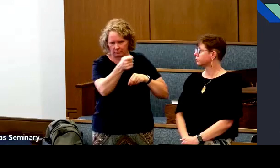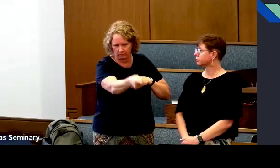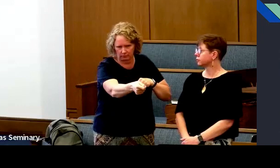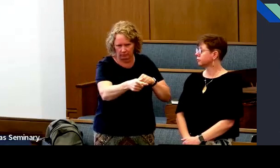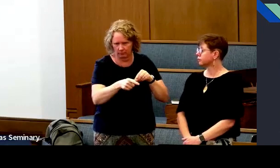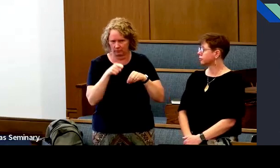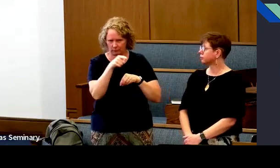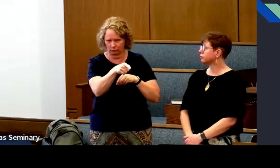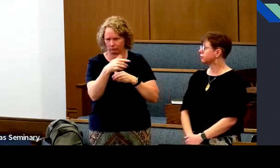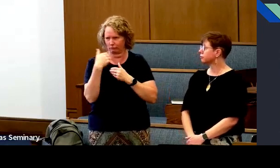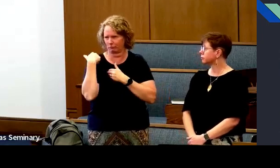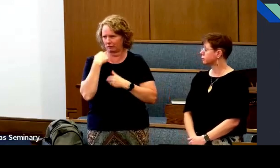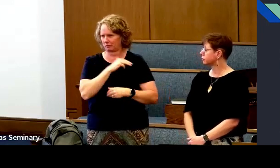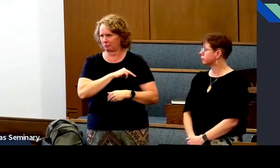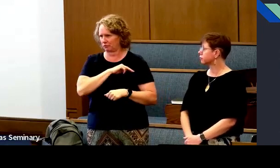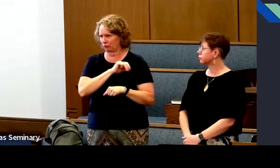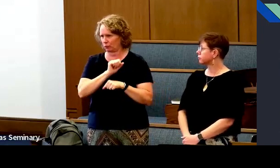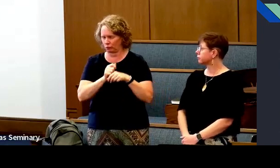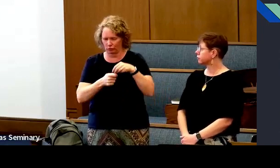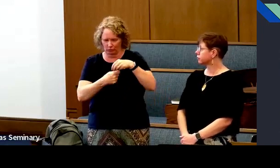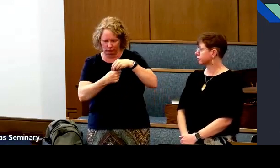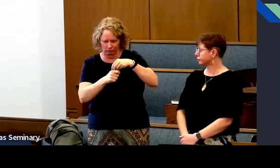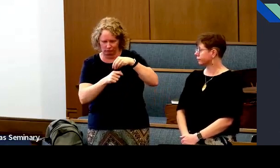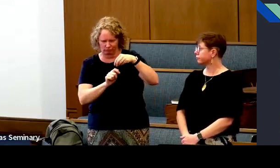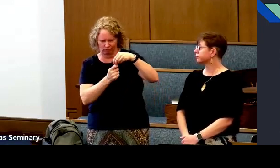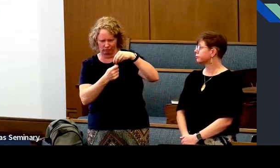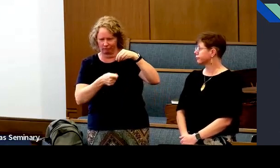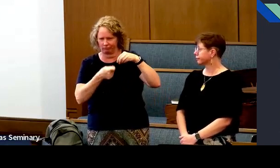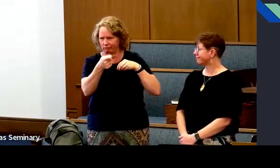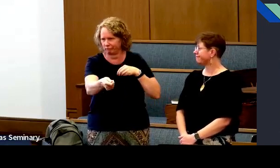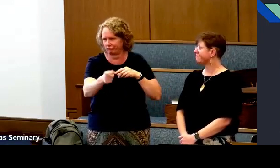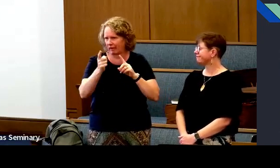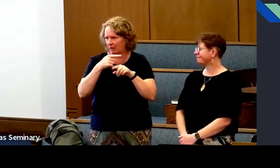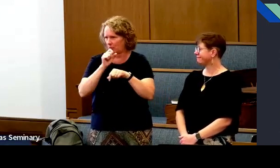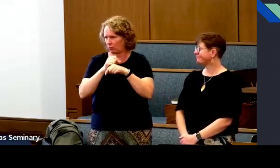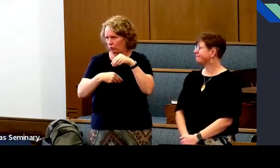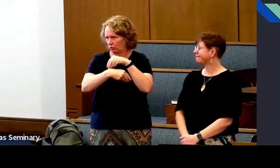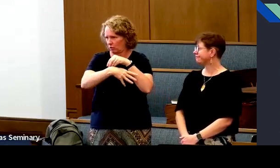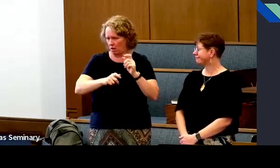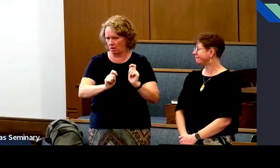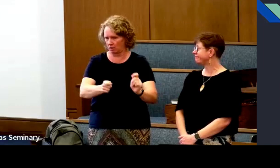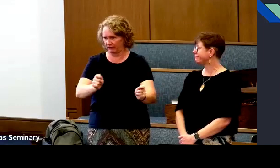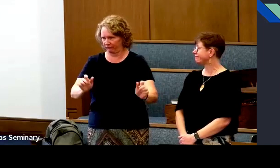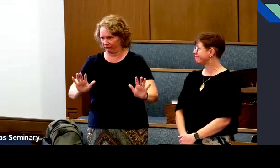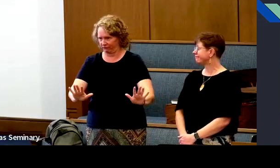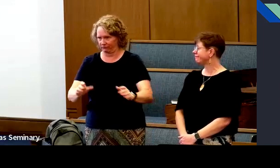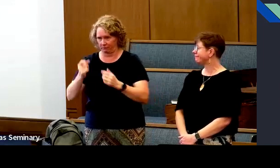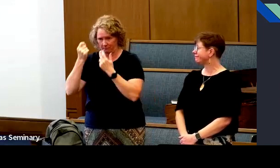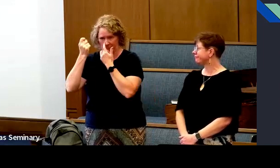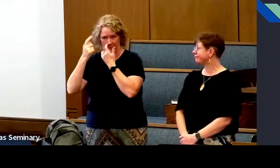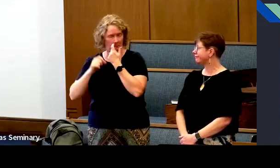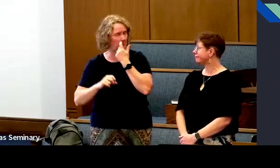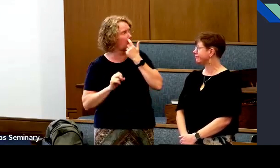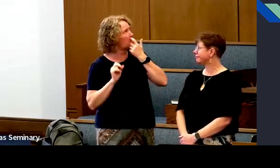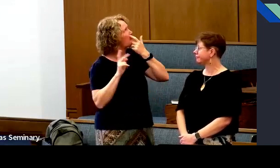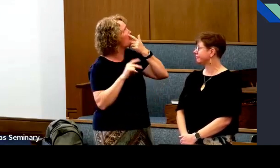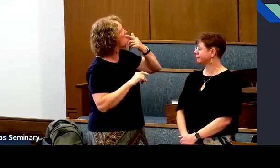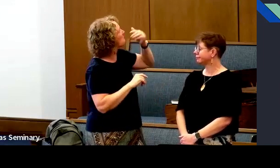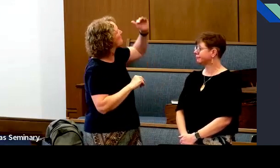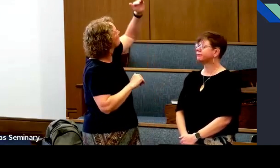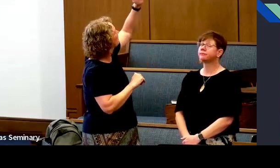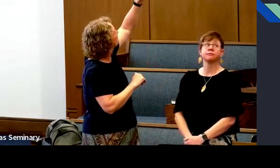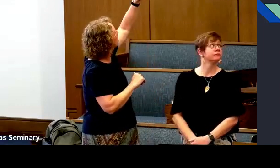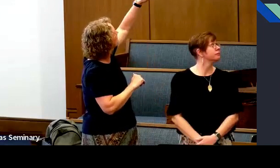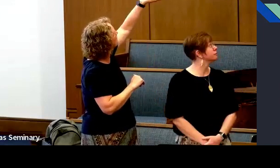And he can give individual keys to an apostle for missionary